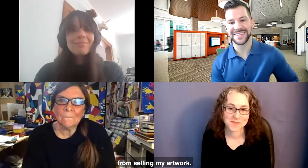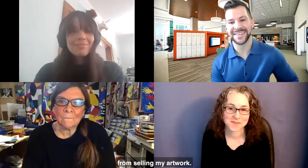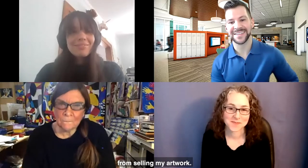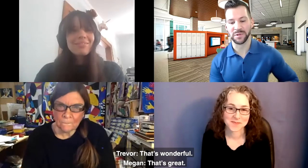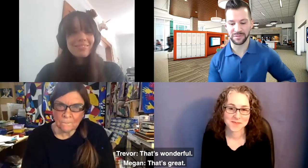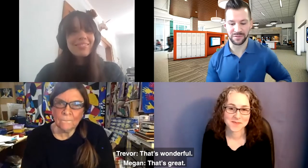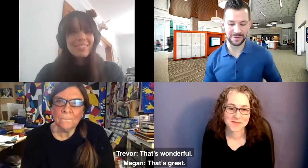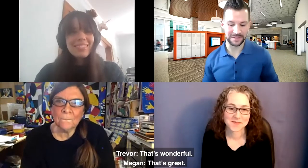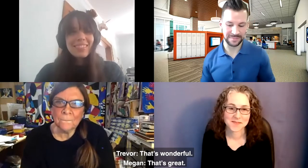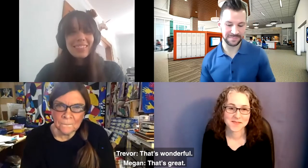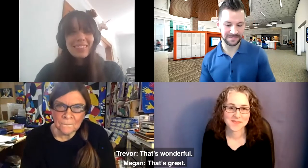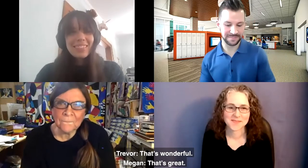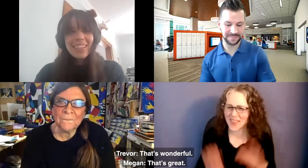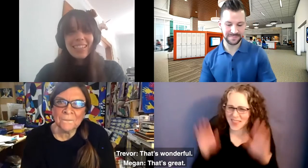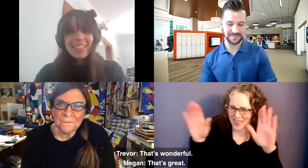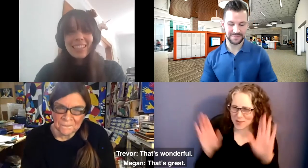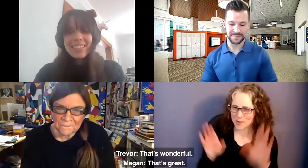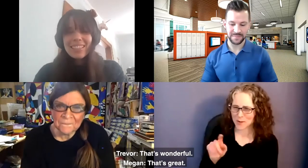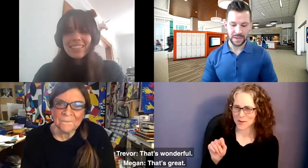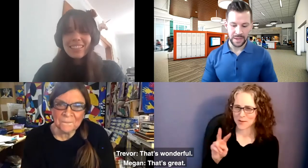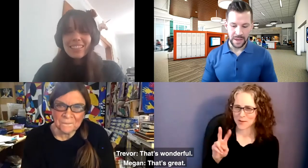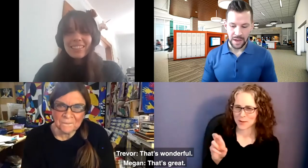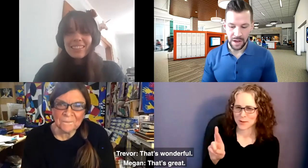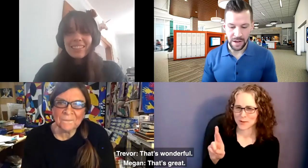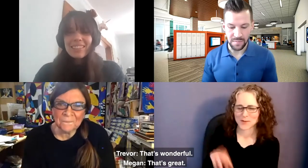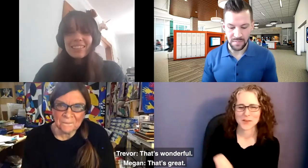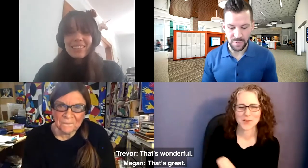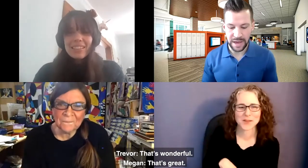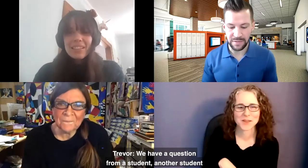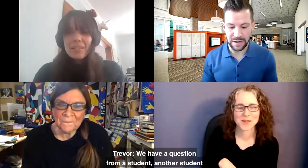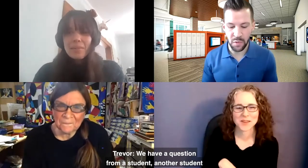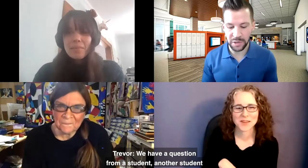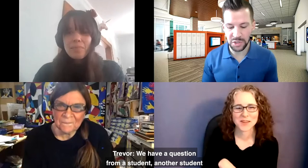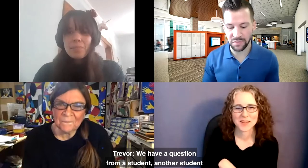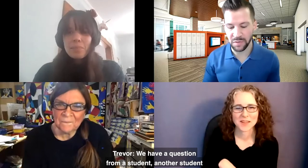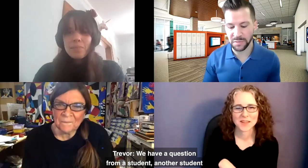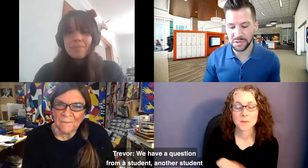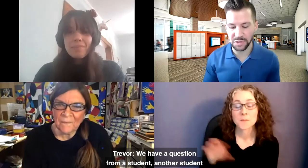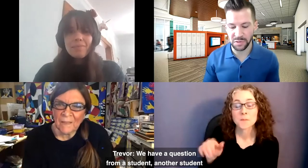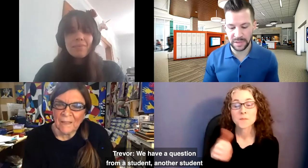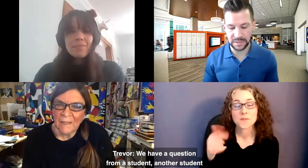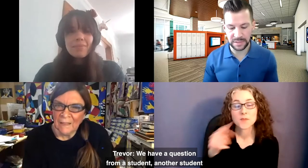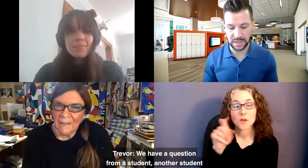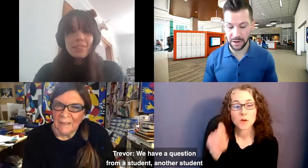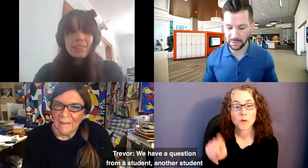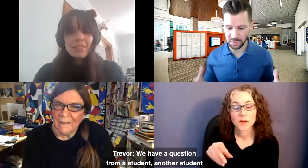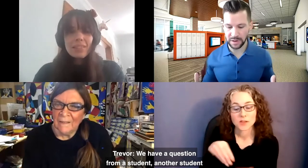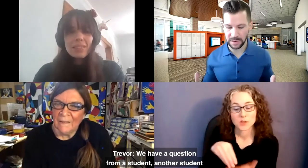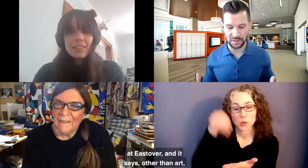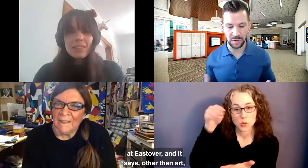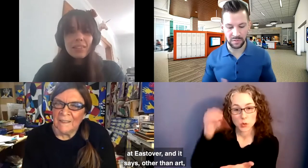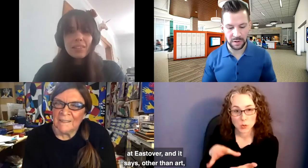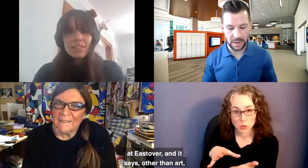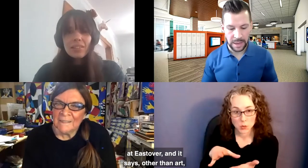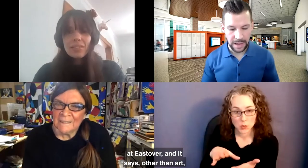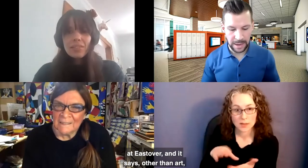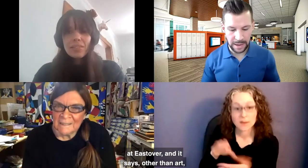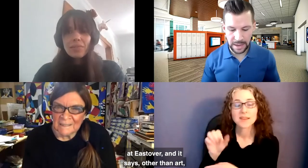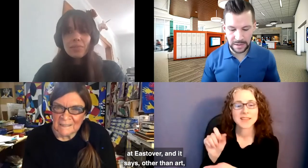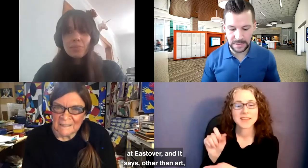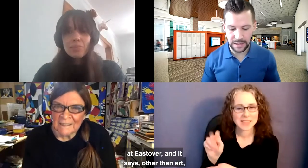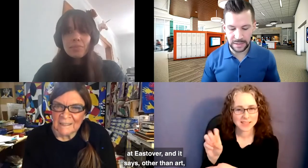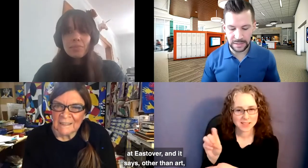Trevor and Megan speaking. It's That's great. Um, we have a question from a student, another student at Eastover.